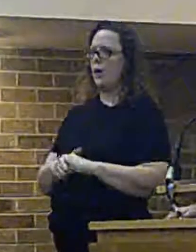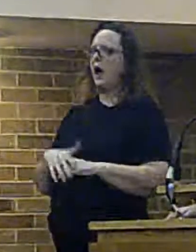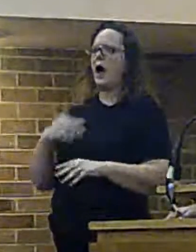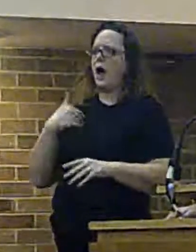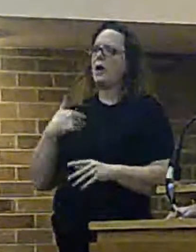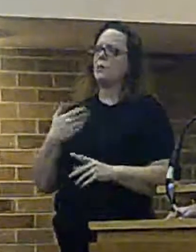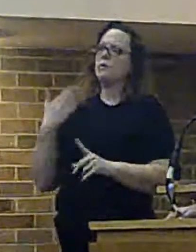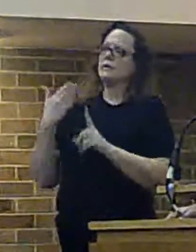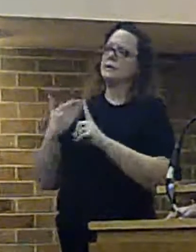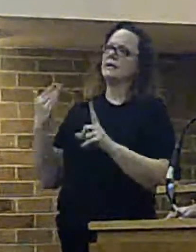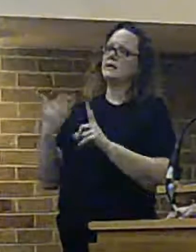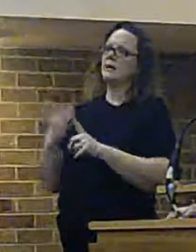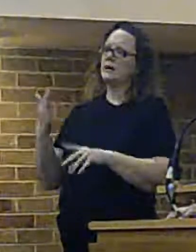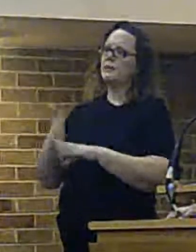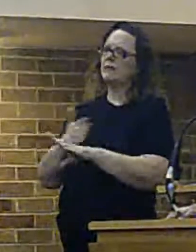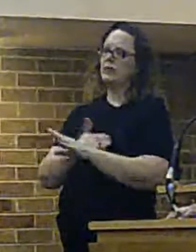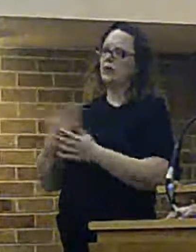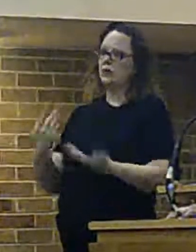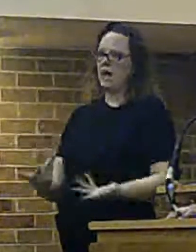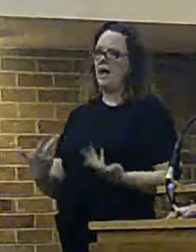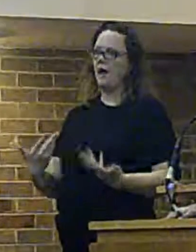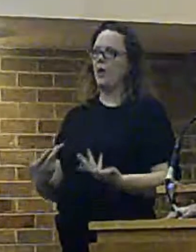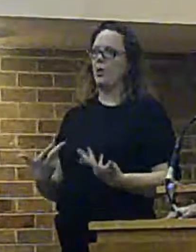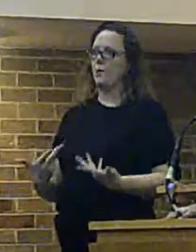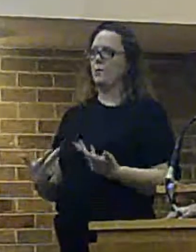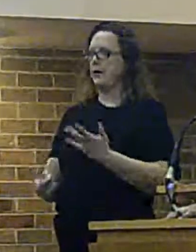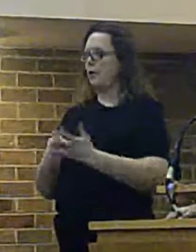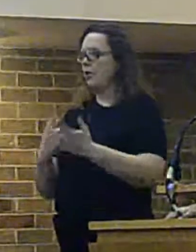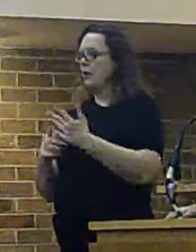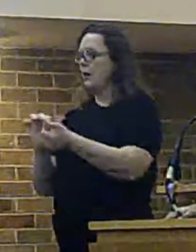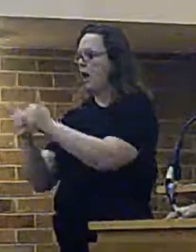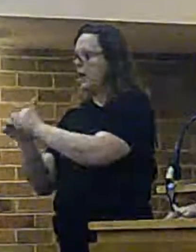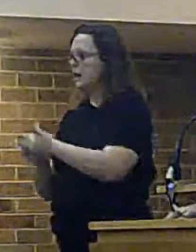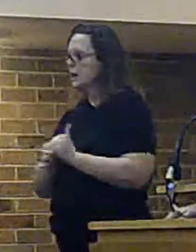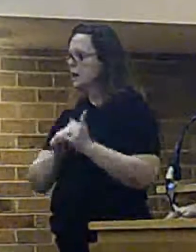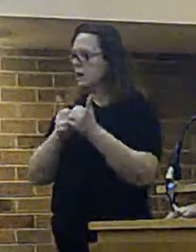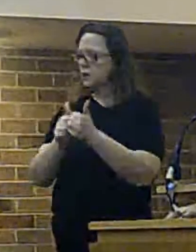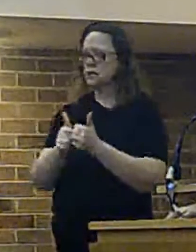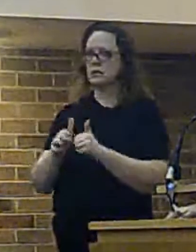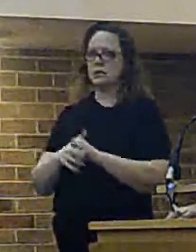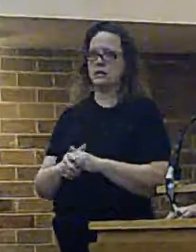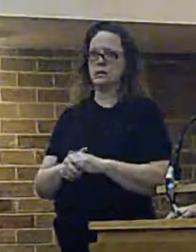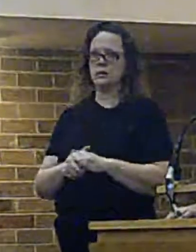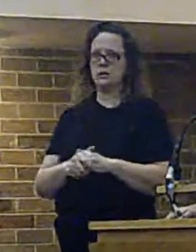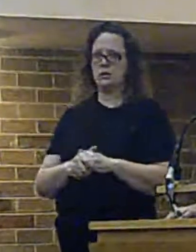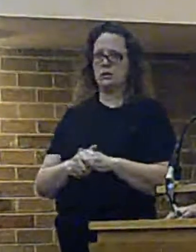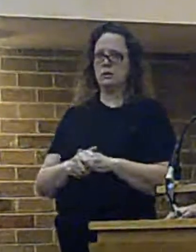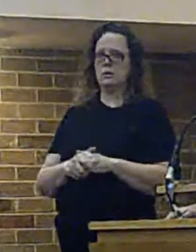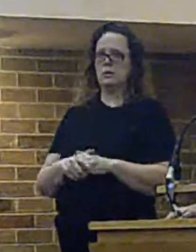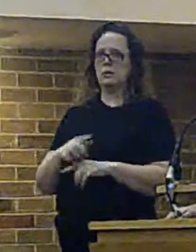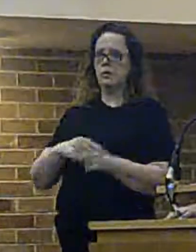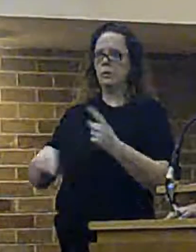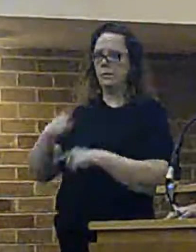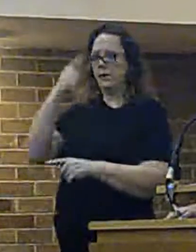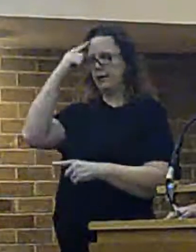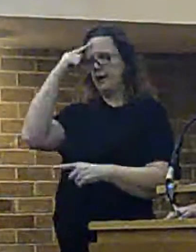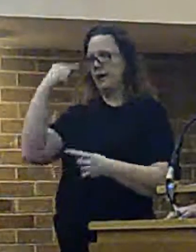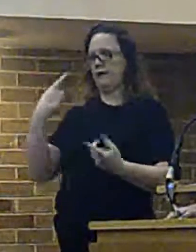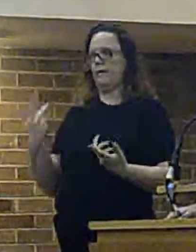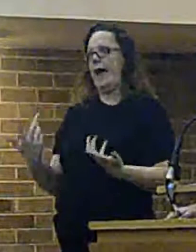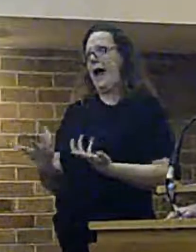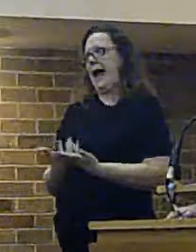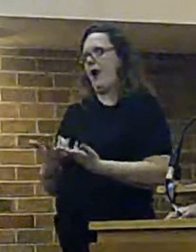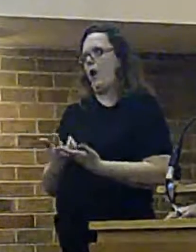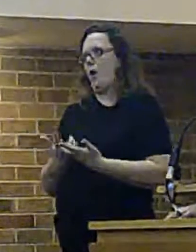identified it before now, along with all my colleagues who, let's face it, who fortunately think of nothing else these